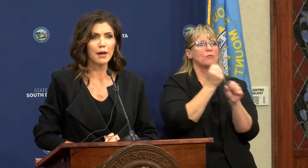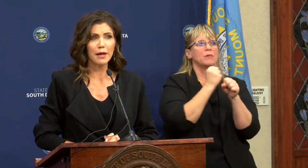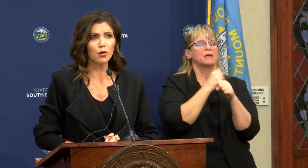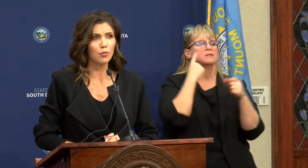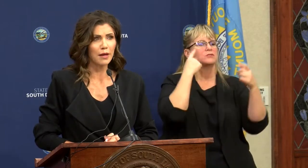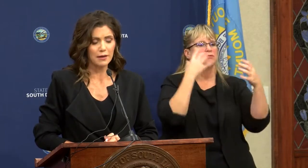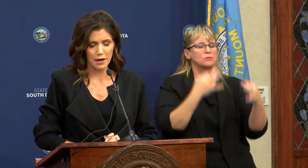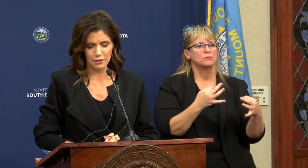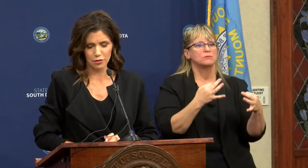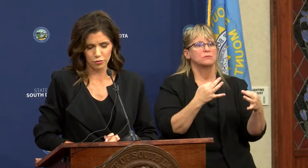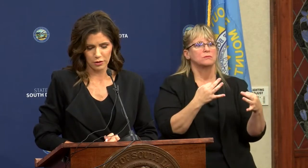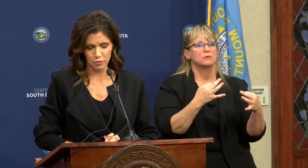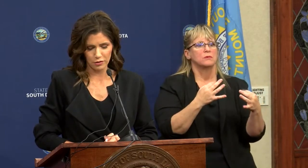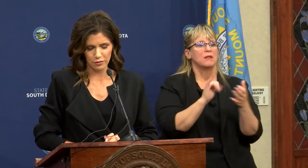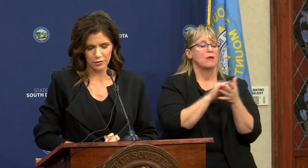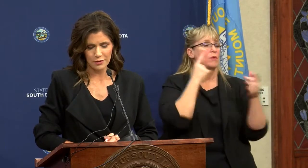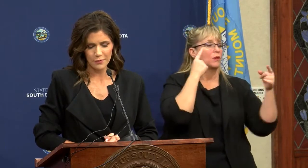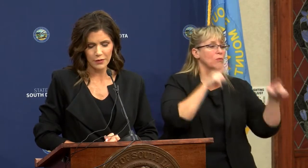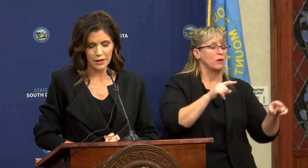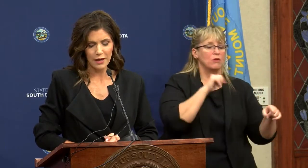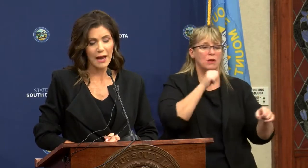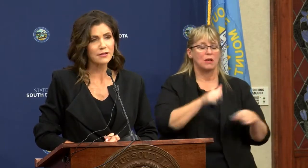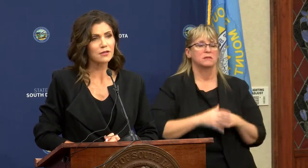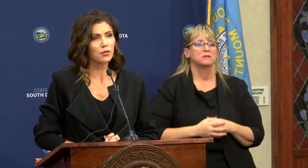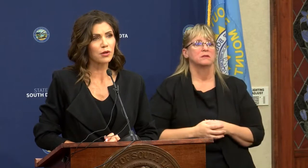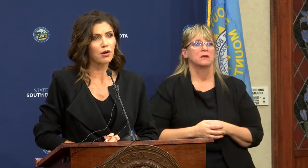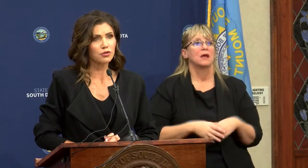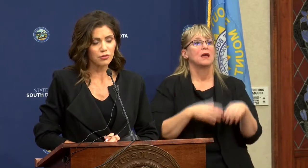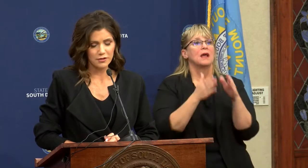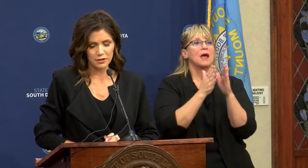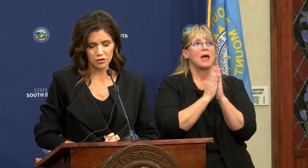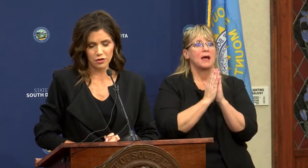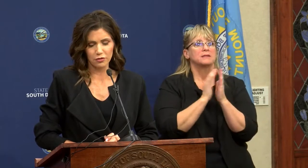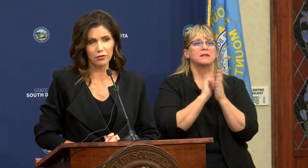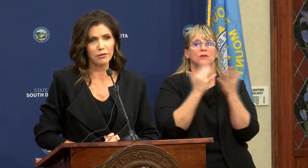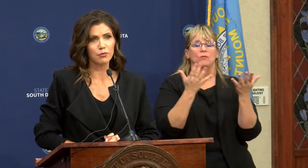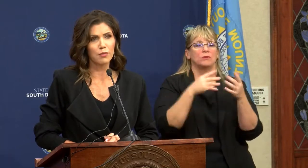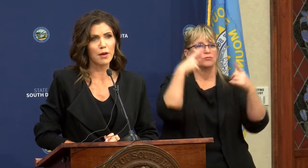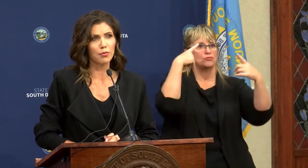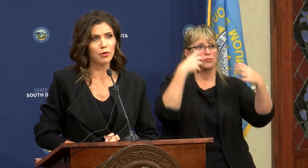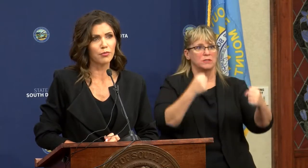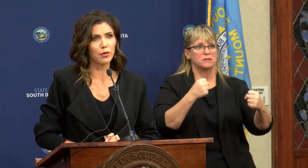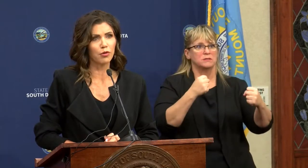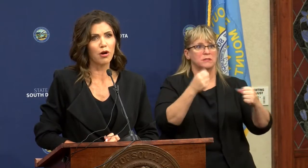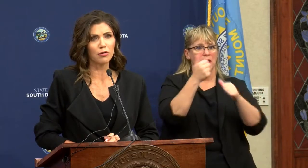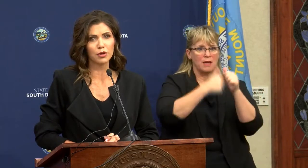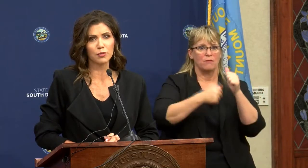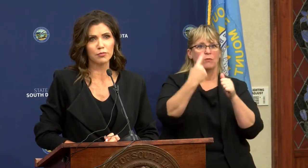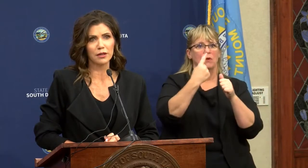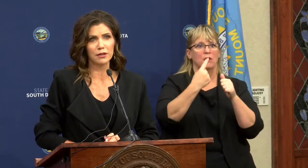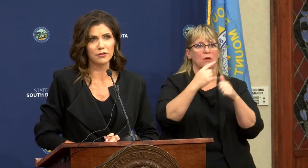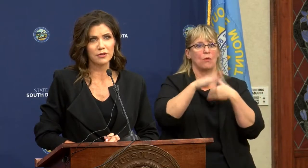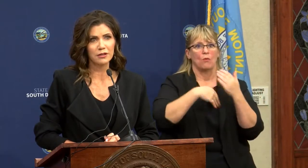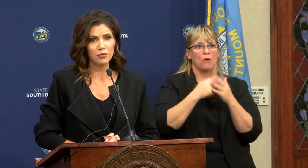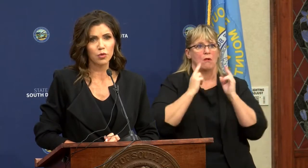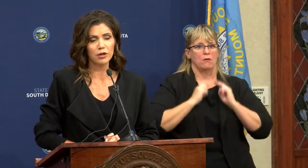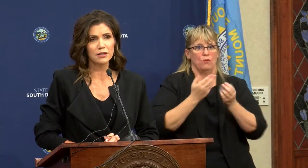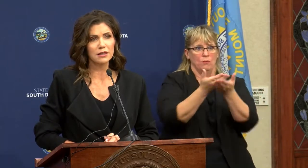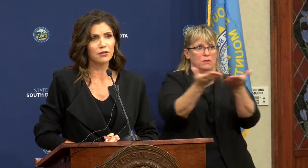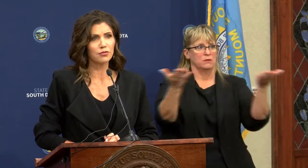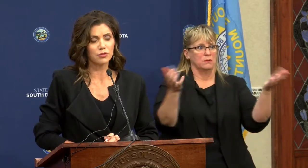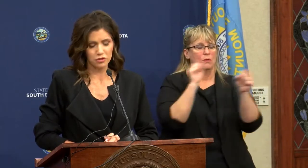that we may or may not agree with. And I ask that we all trust each other and remember that we're all human beings